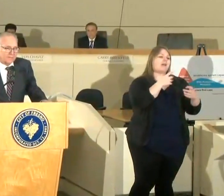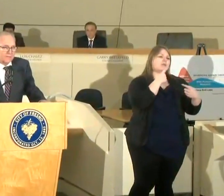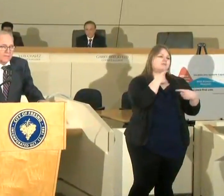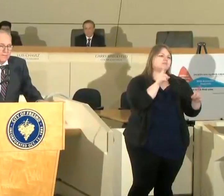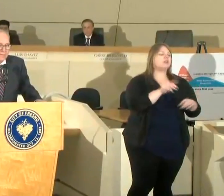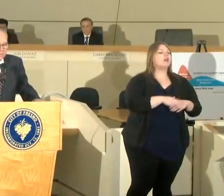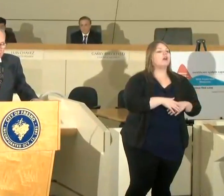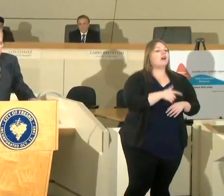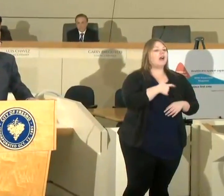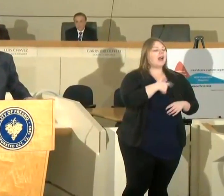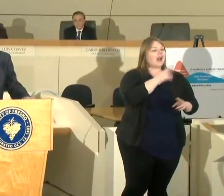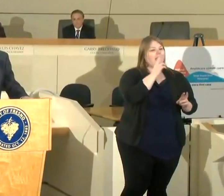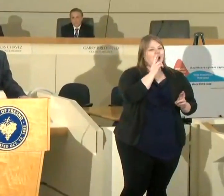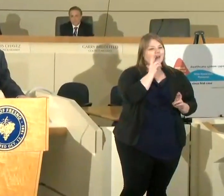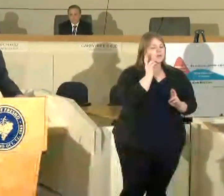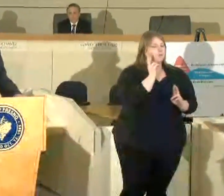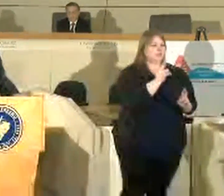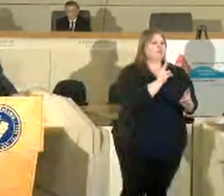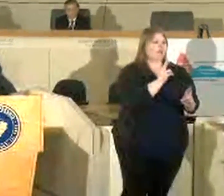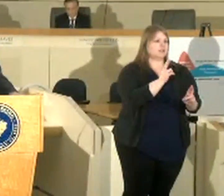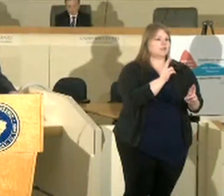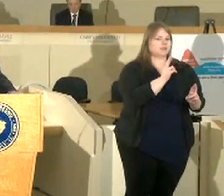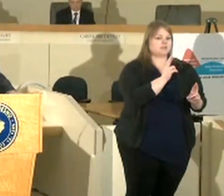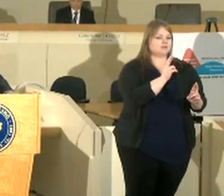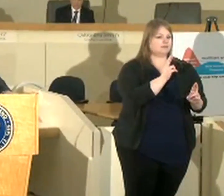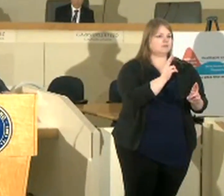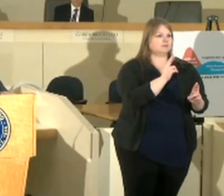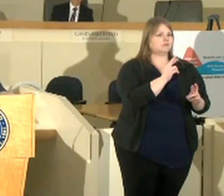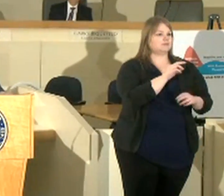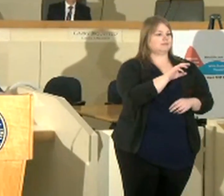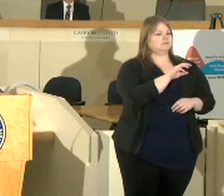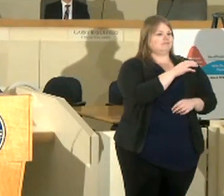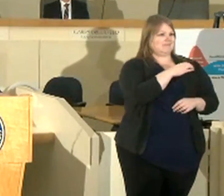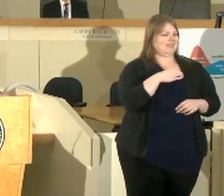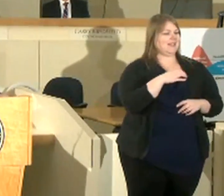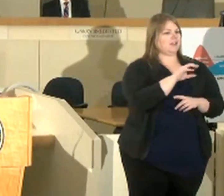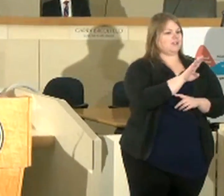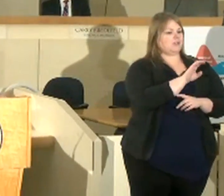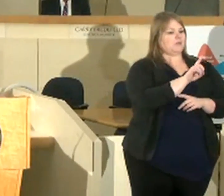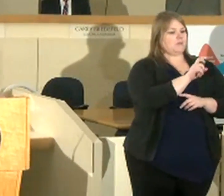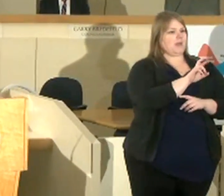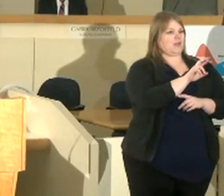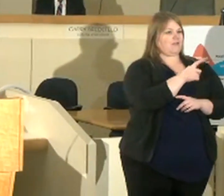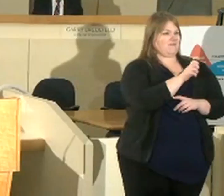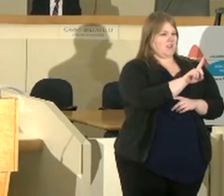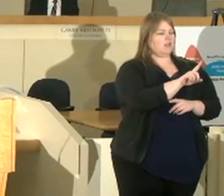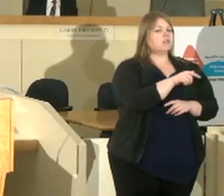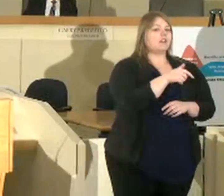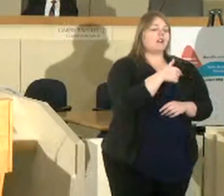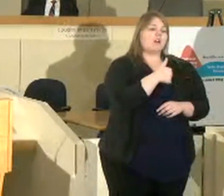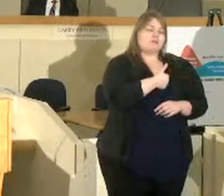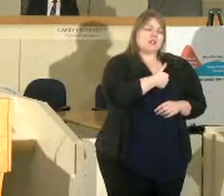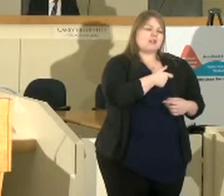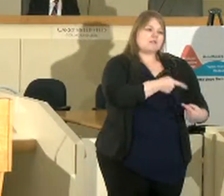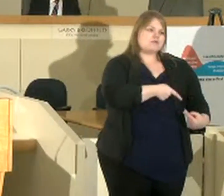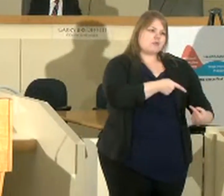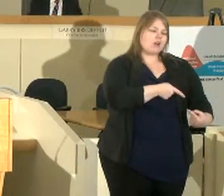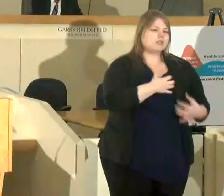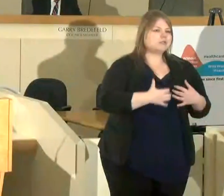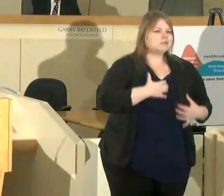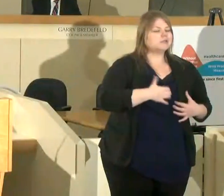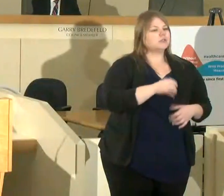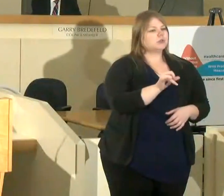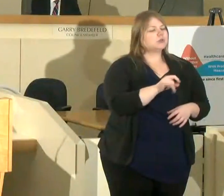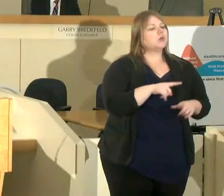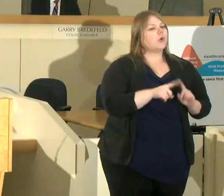respect uh the the uh words of councilman brettefield i've struggled with this myself but we are dealing with